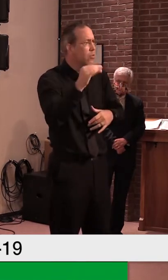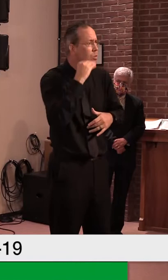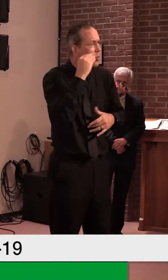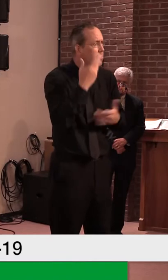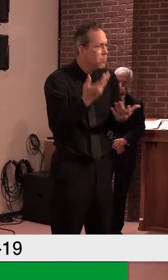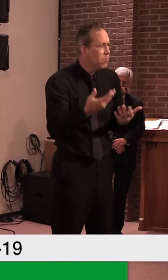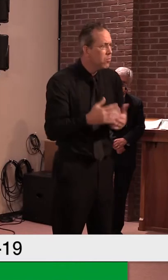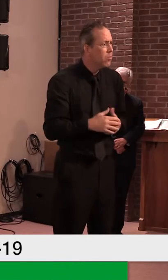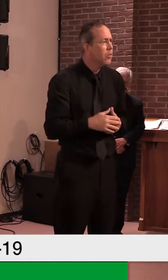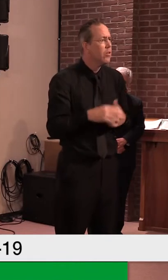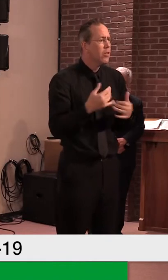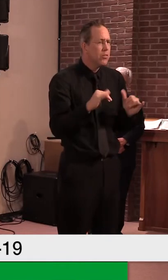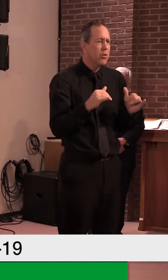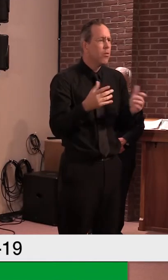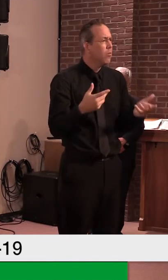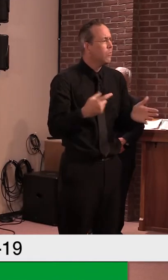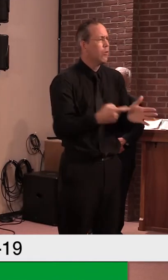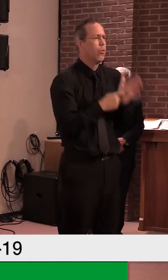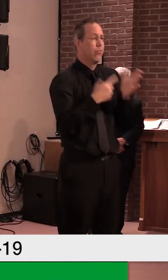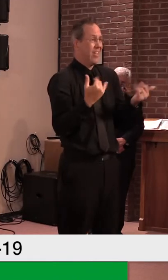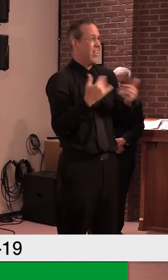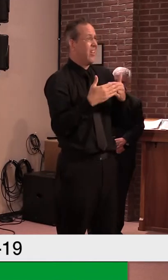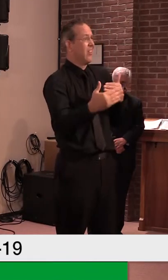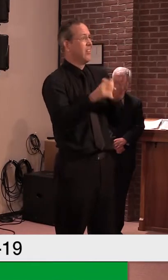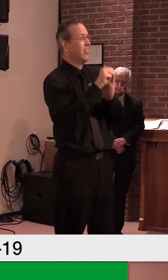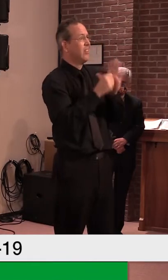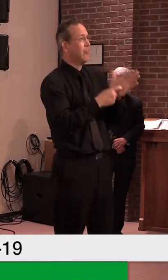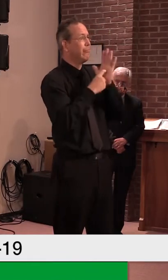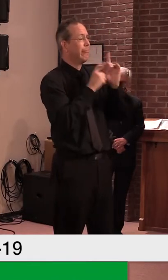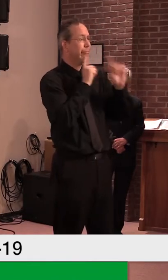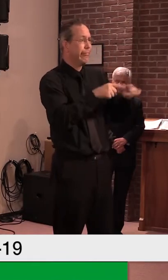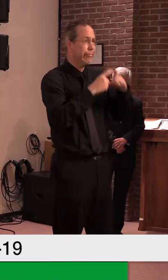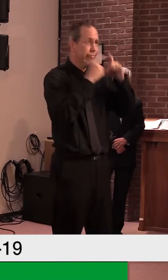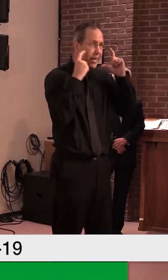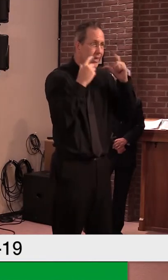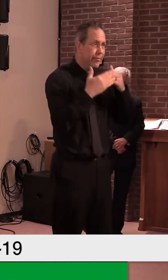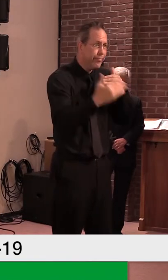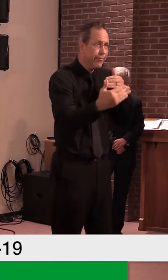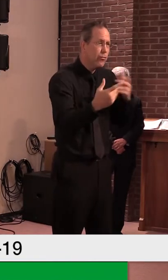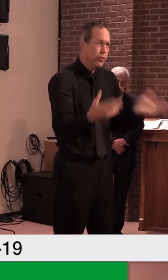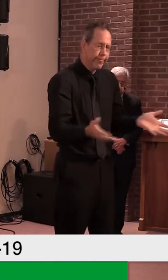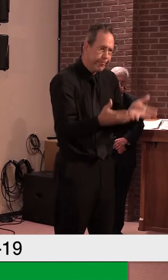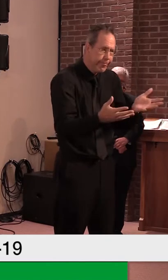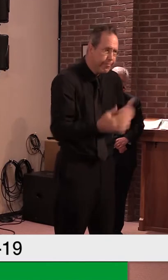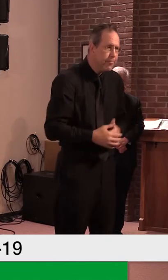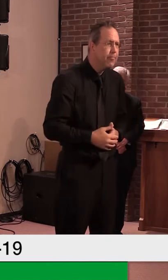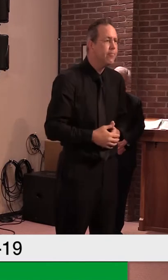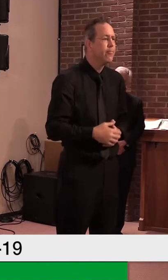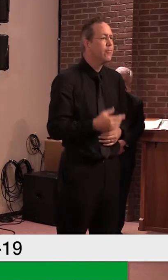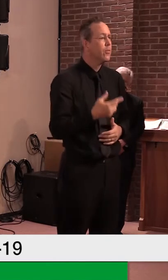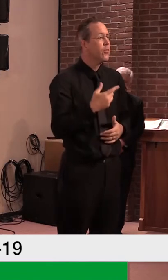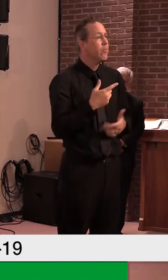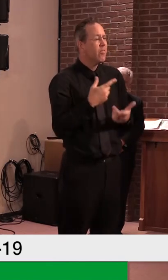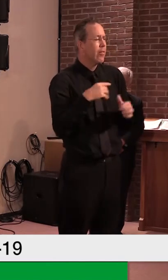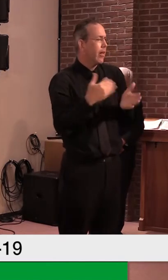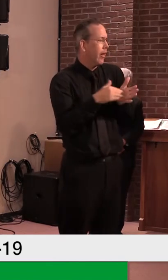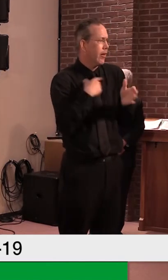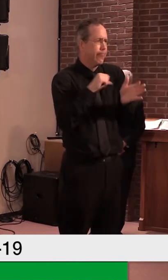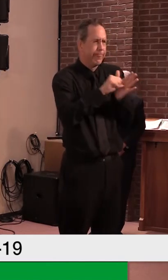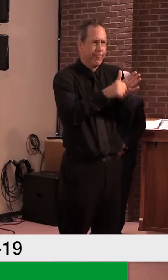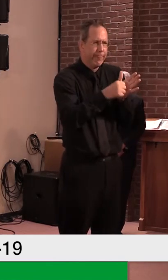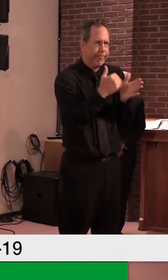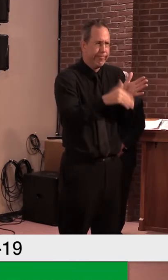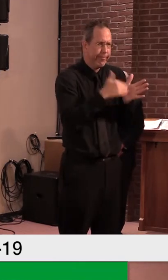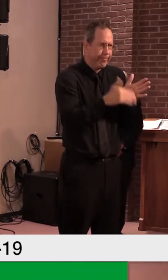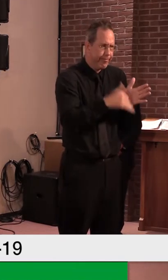staying six feet apart, staying home with six keeping keeping apart whenever you can at least at six feet. And don't get